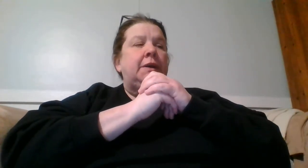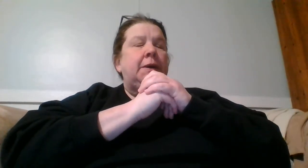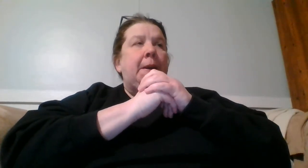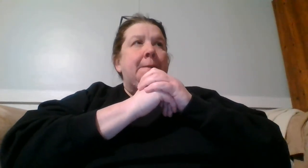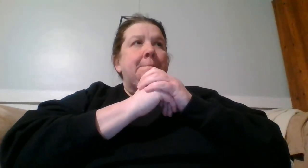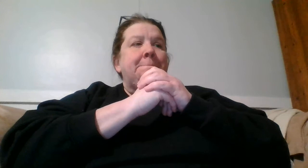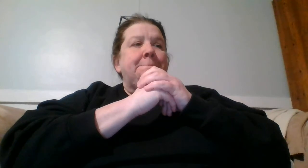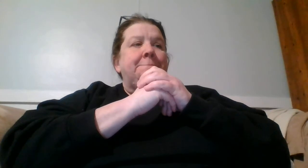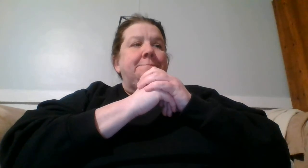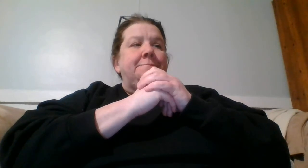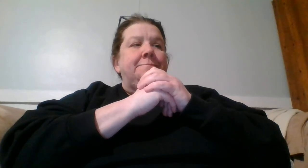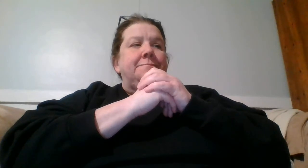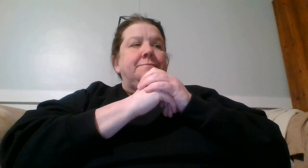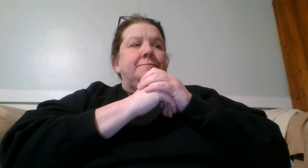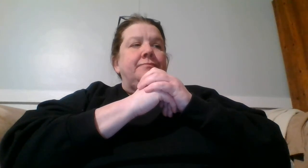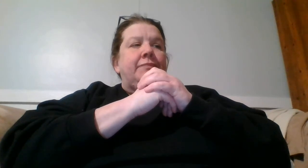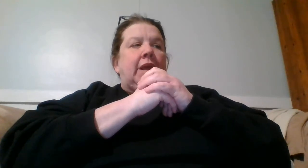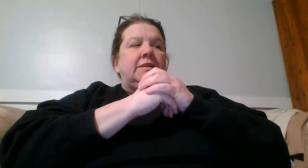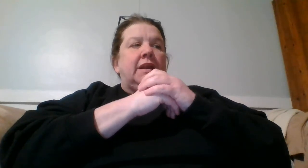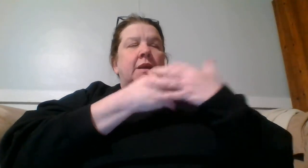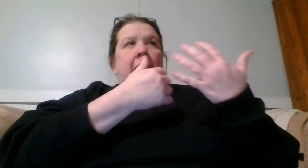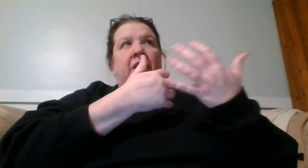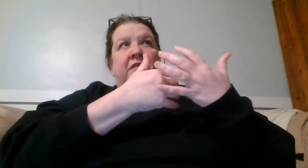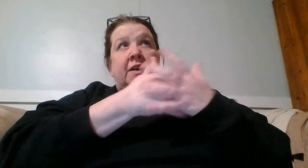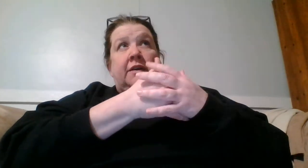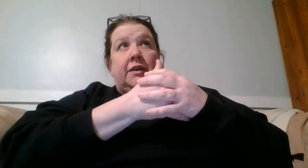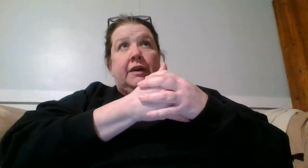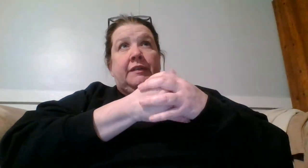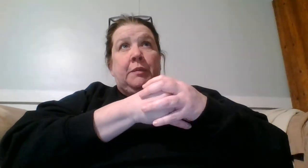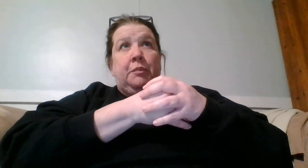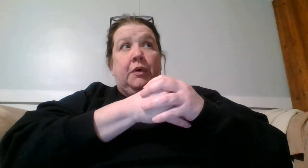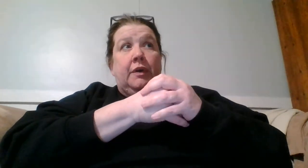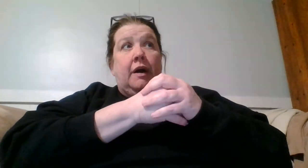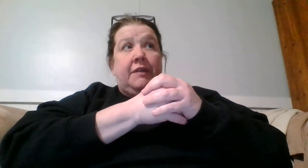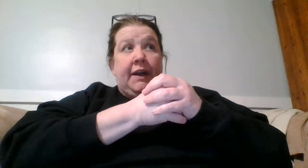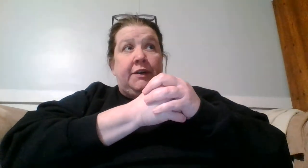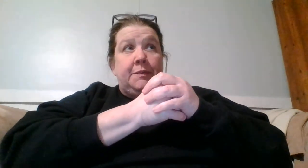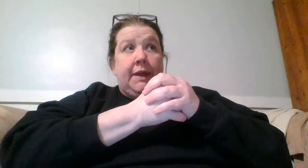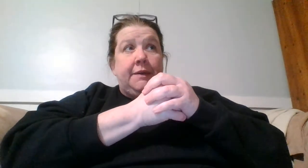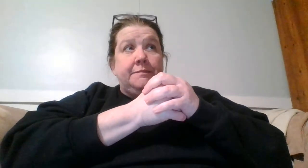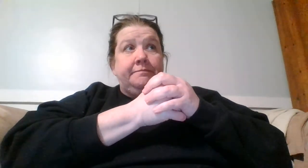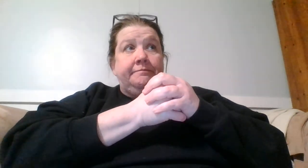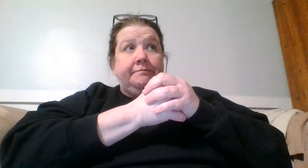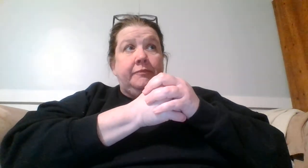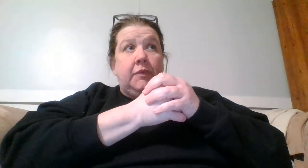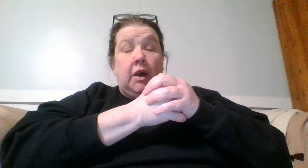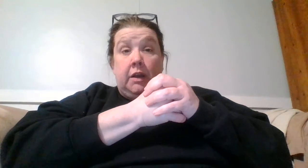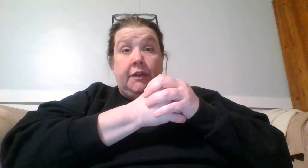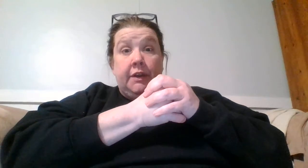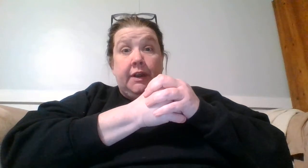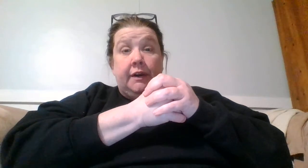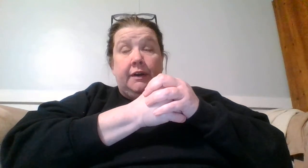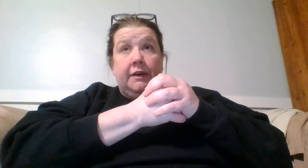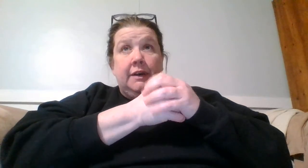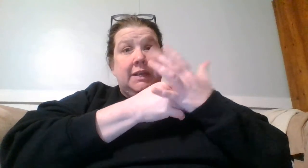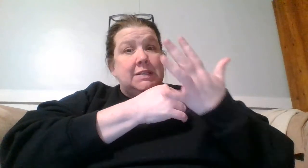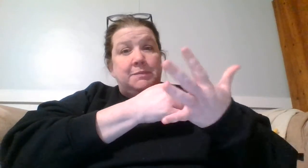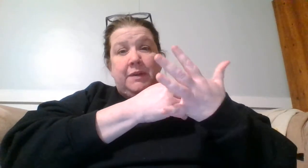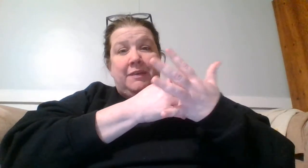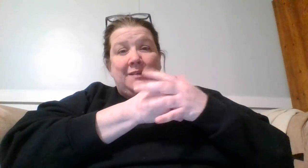I said, am I a failure if I put off Ironman another year? It's been five